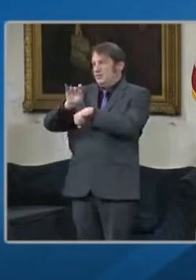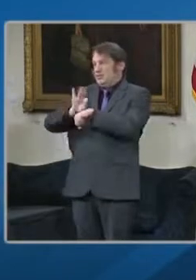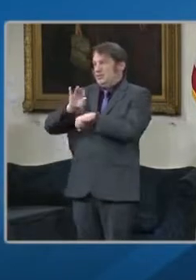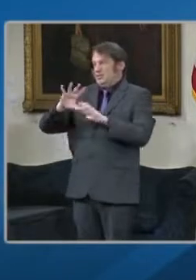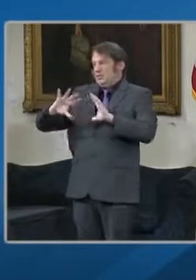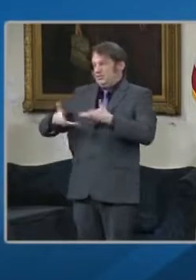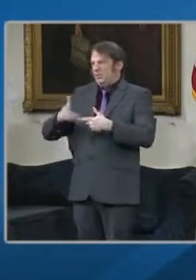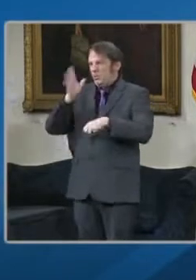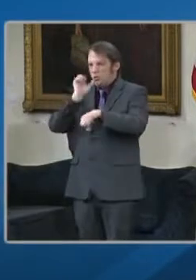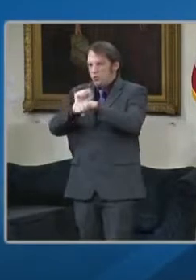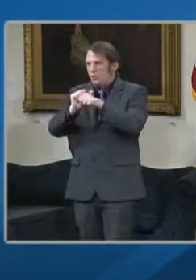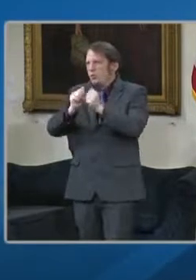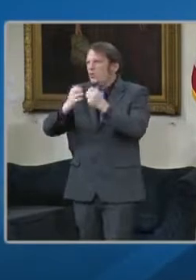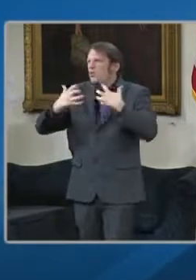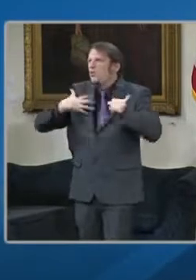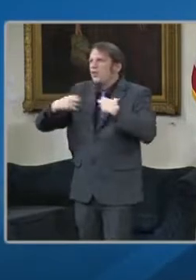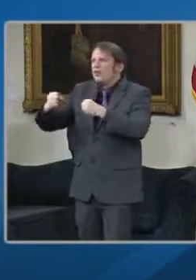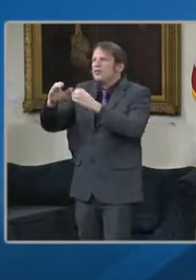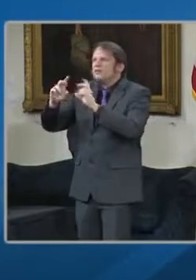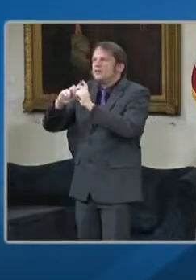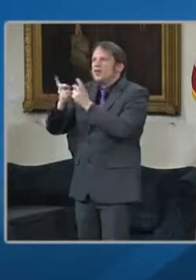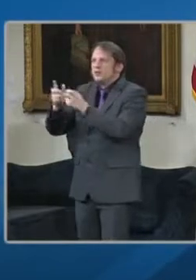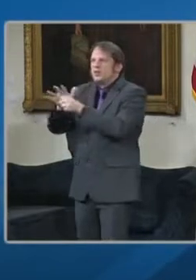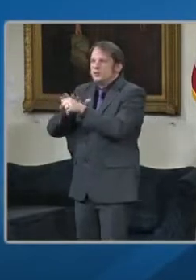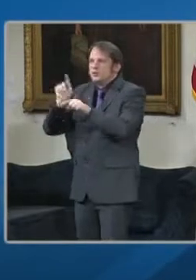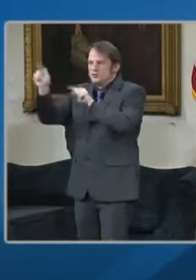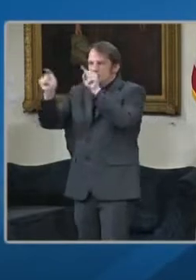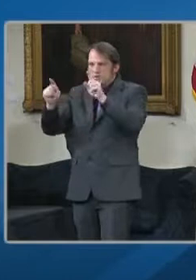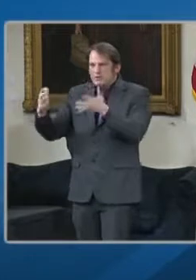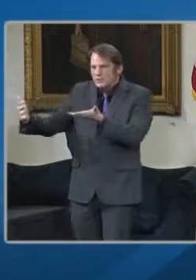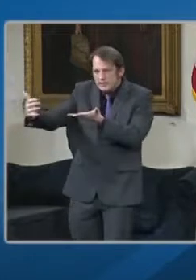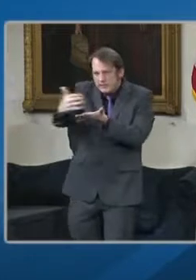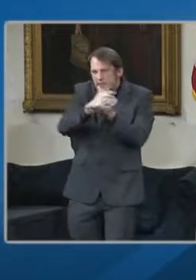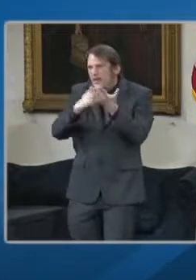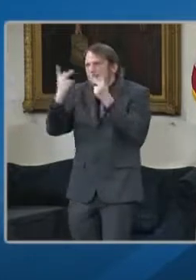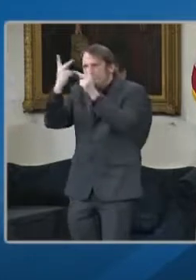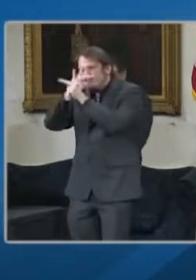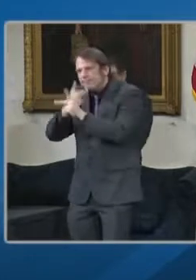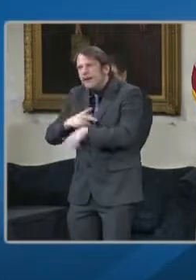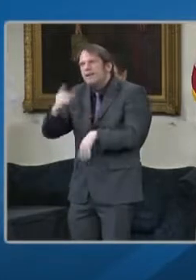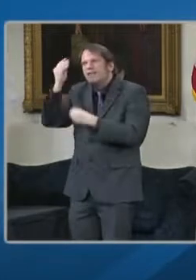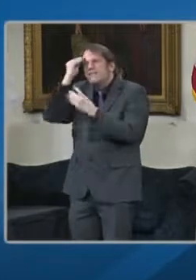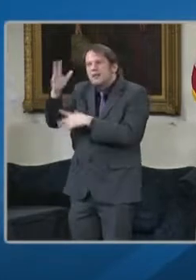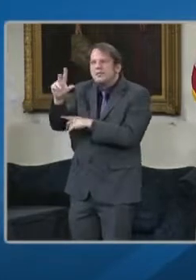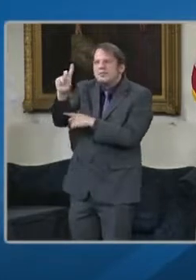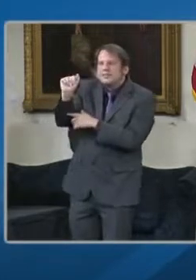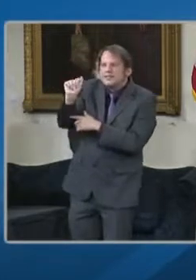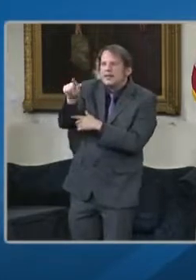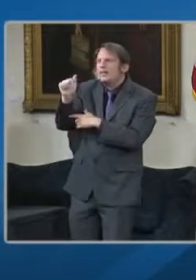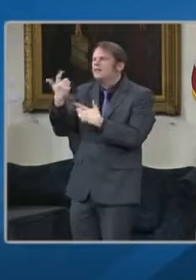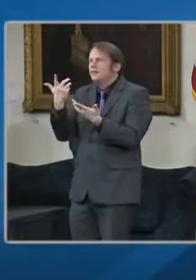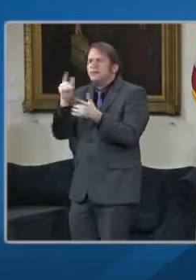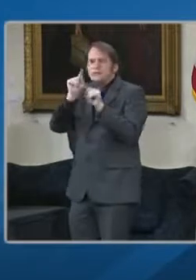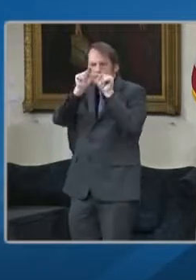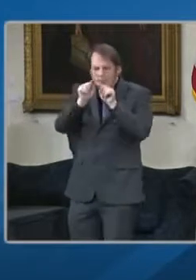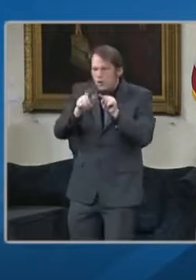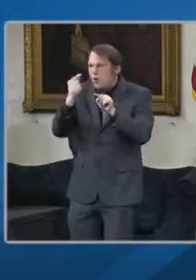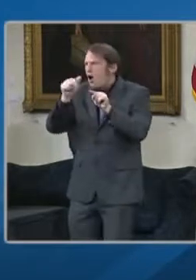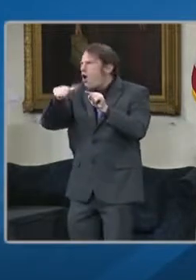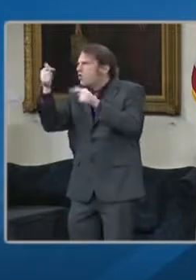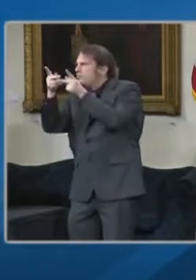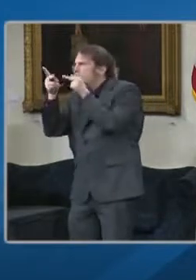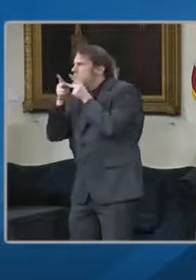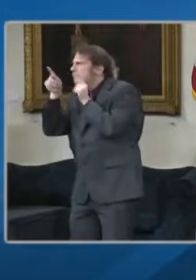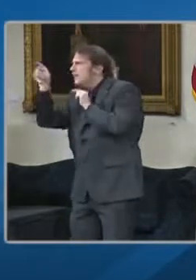use our data driven approach to just to discern where to best use these buses. Again, I would like to thank our